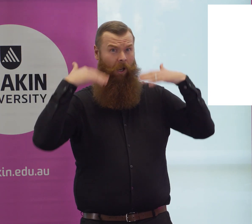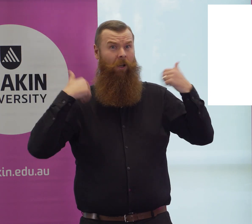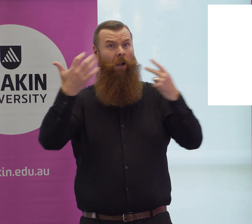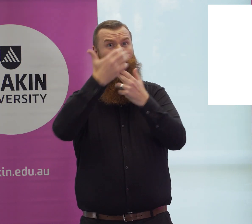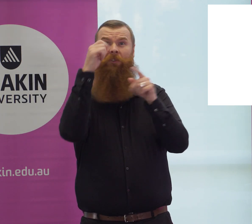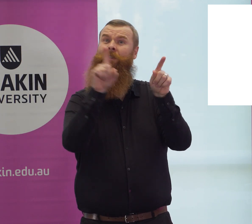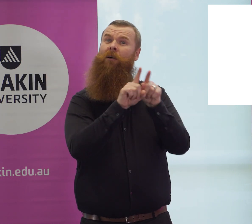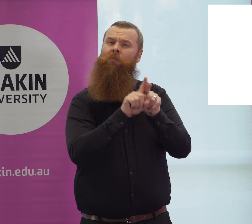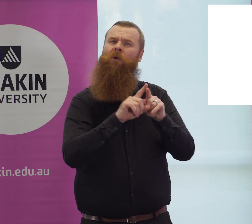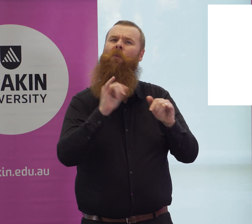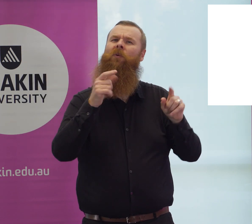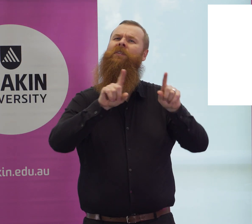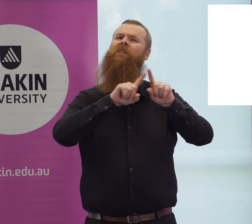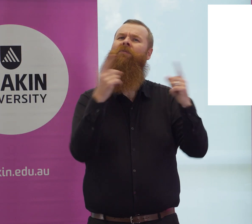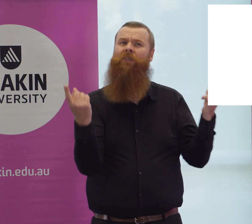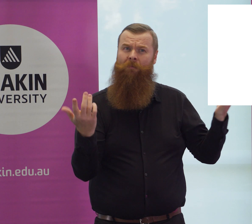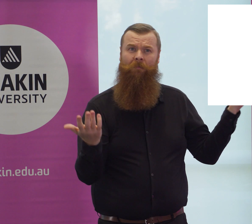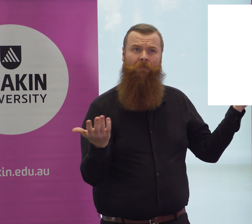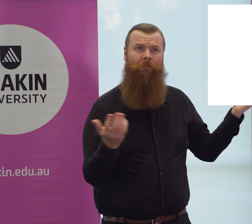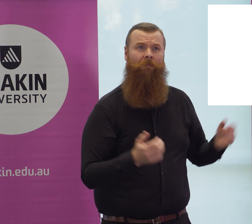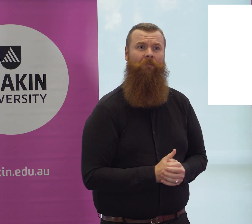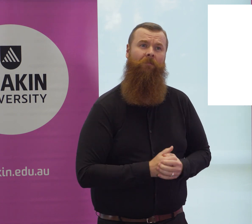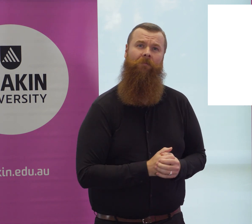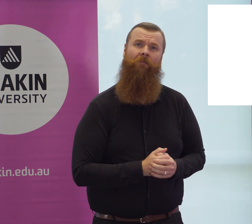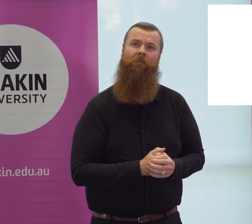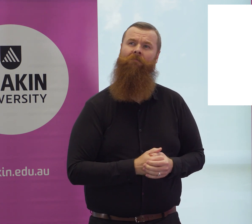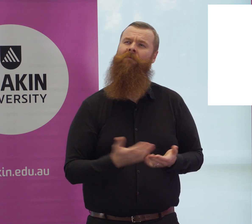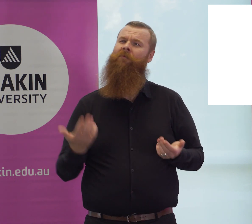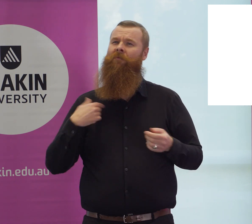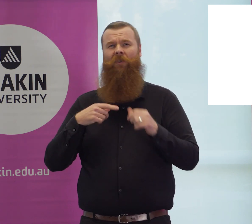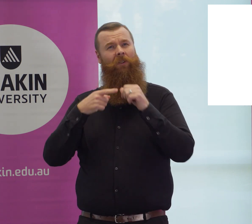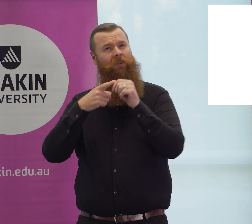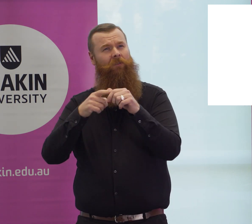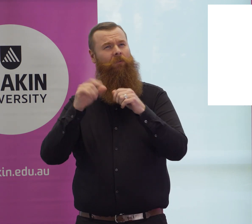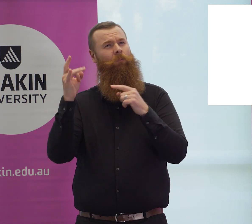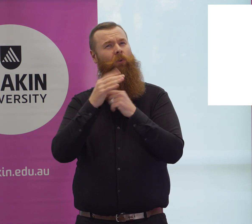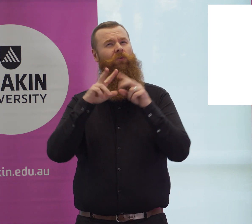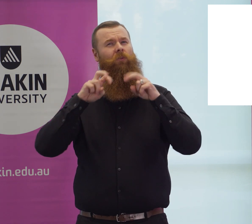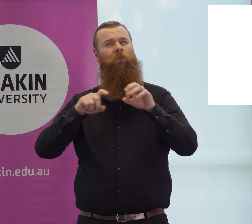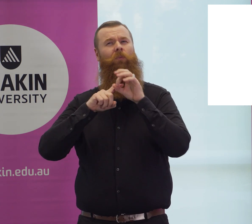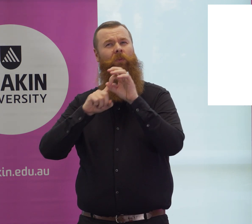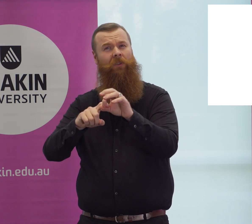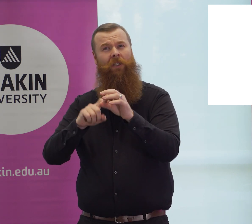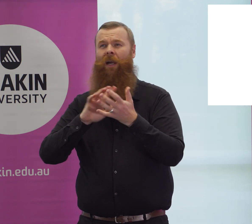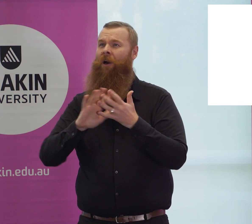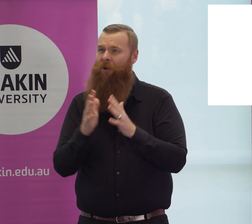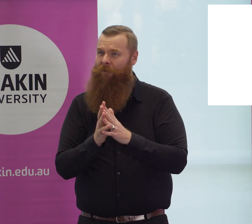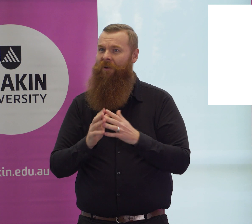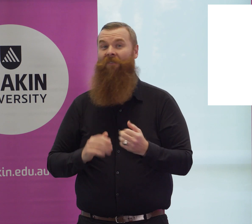outcomes in adults be the same or different? To answer this important question, I've designed